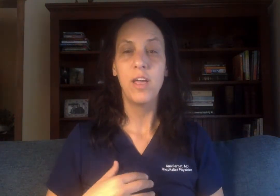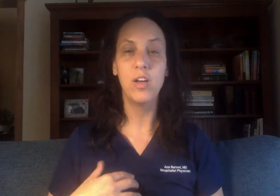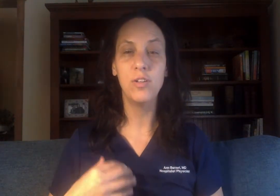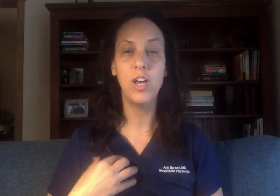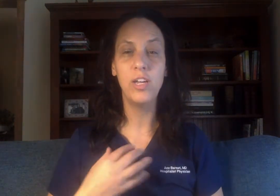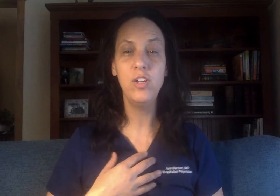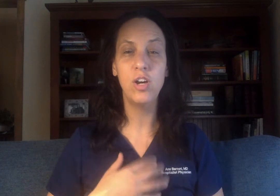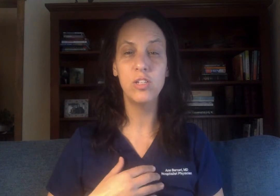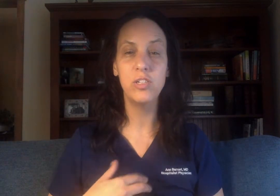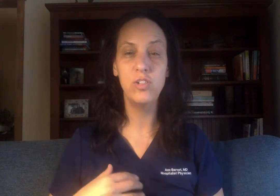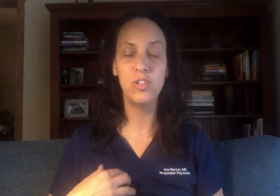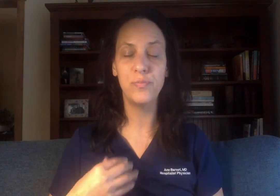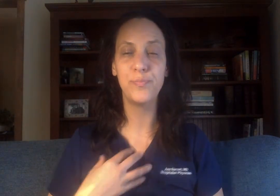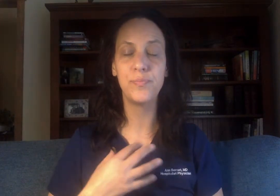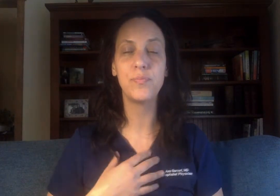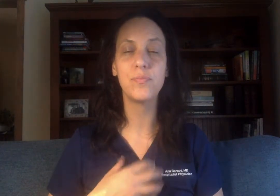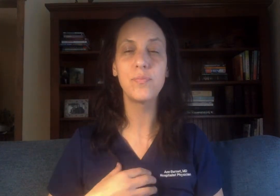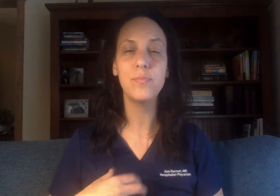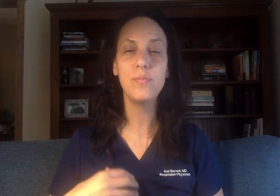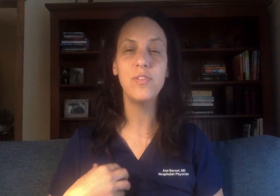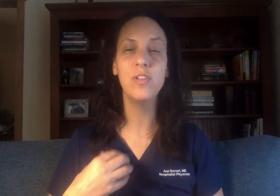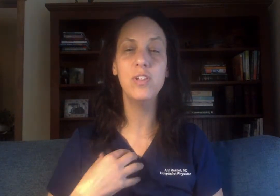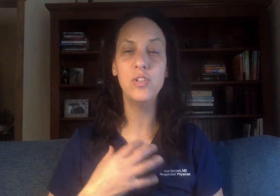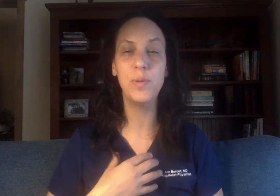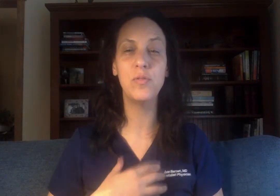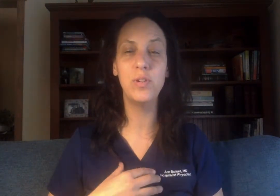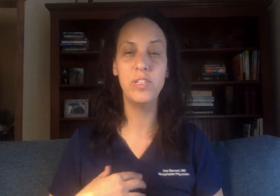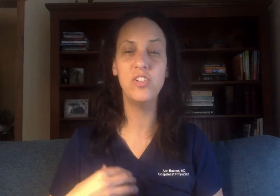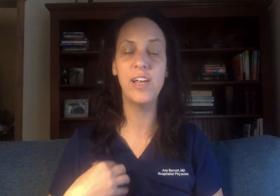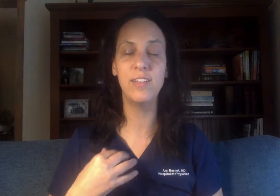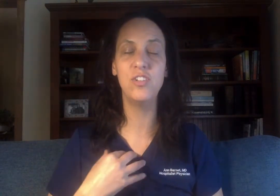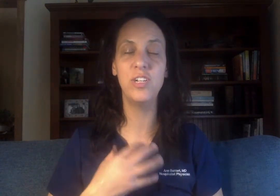I acknowledge that it's been really challenging